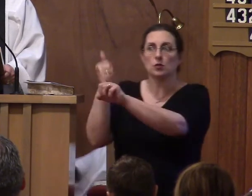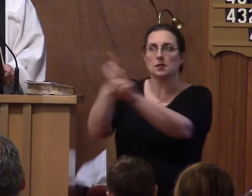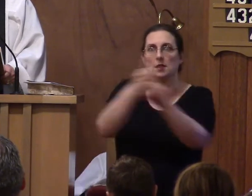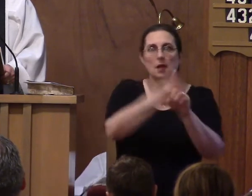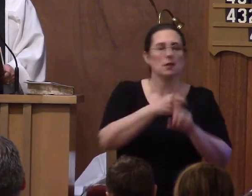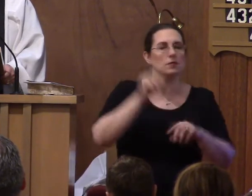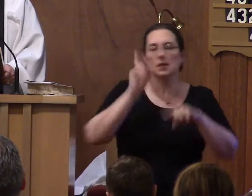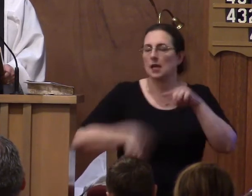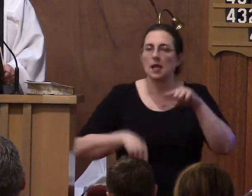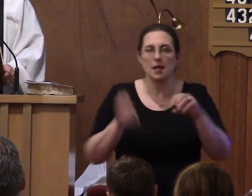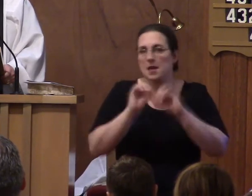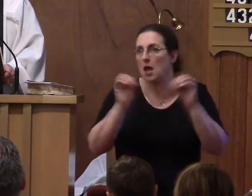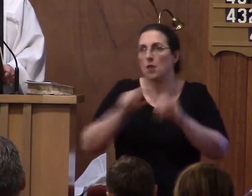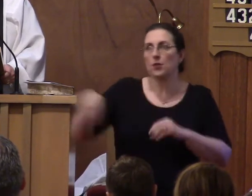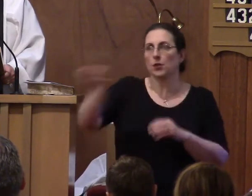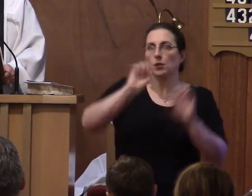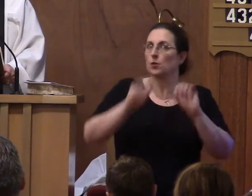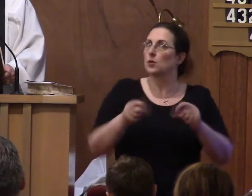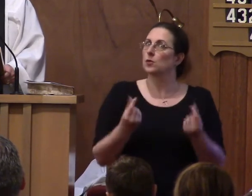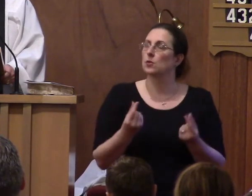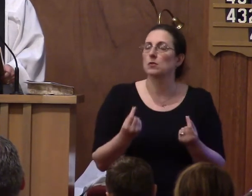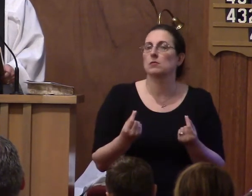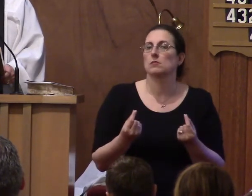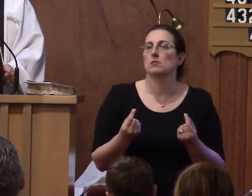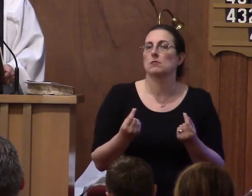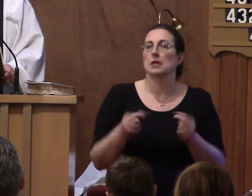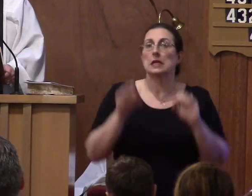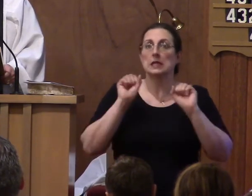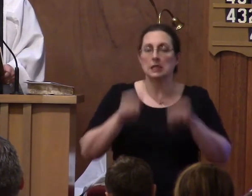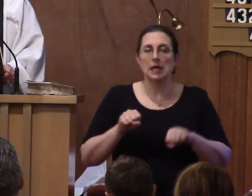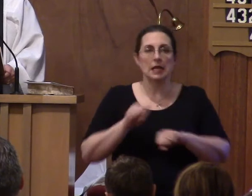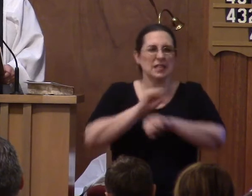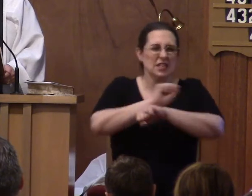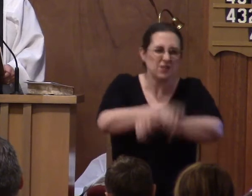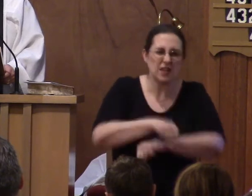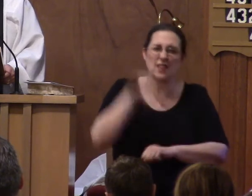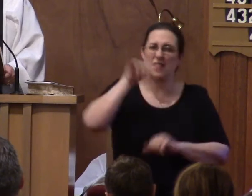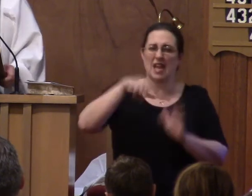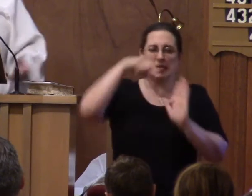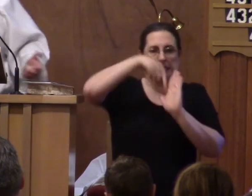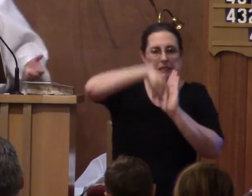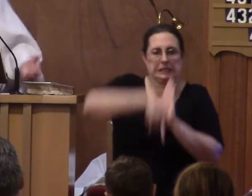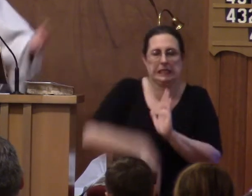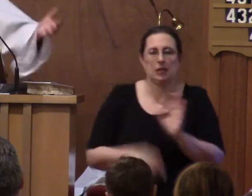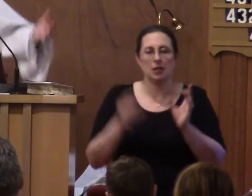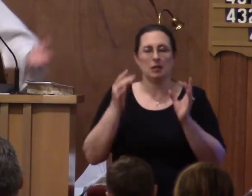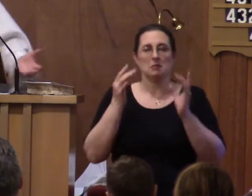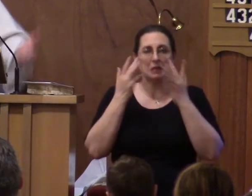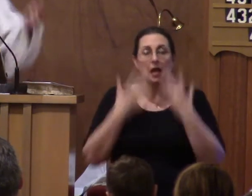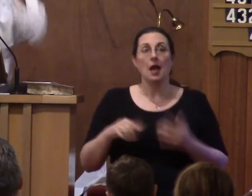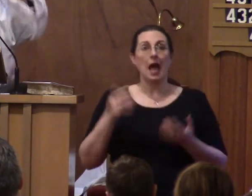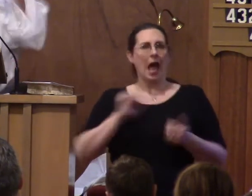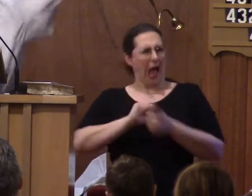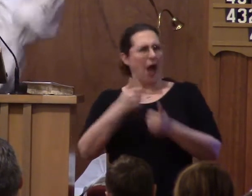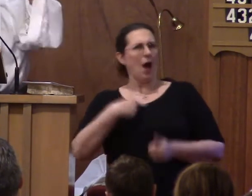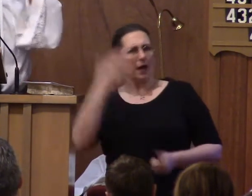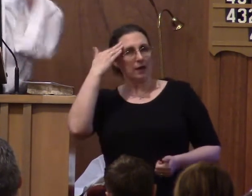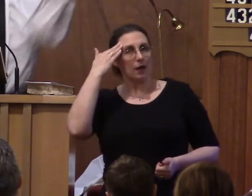Nothing you can do can overcome this deep despair. And how do I know this? Well, God died